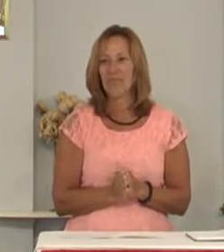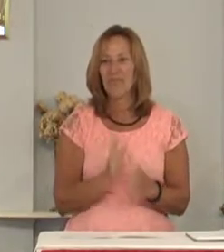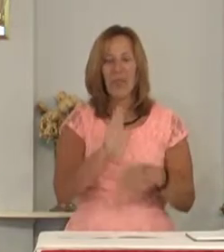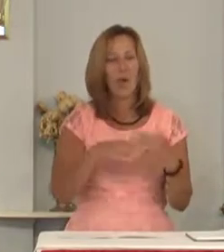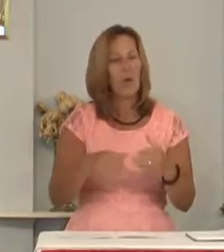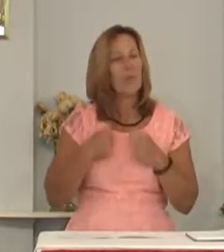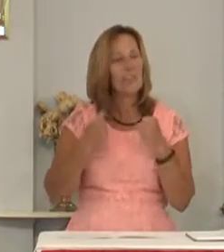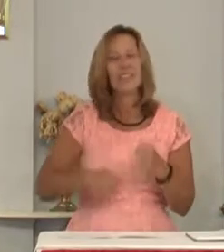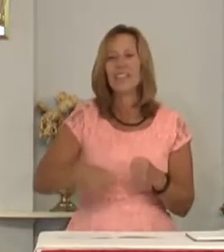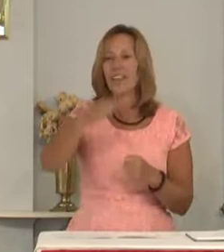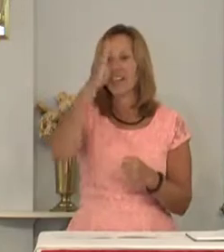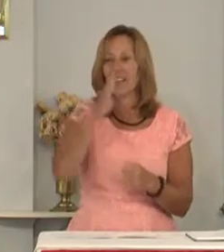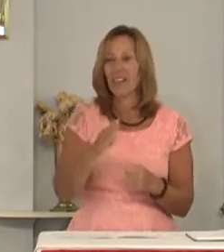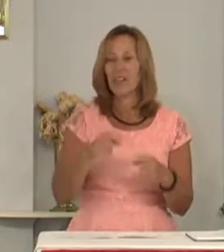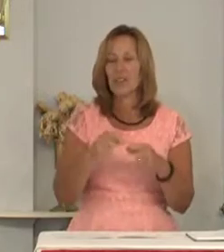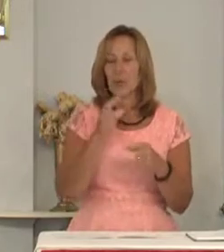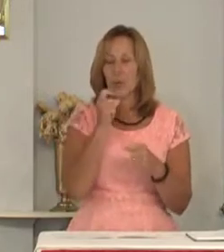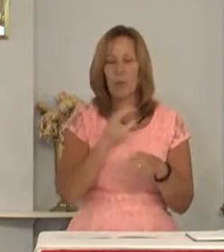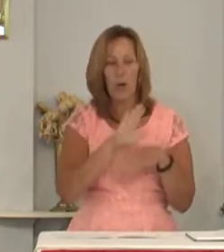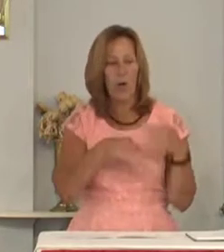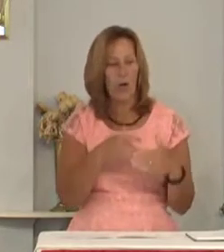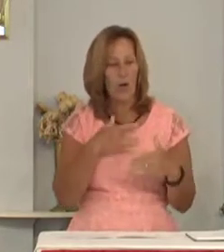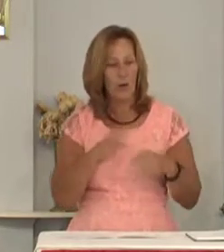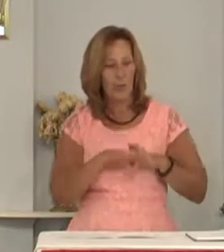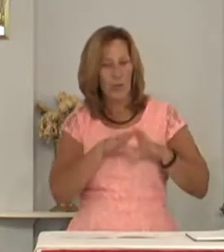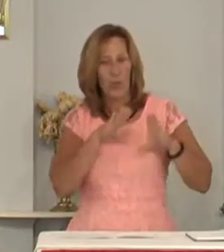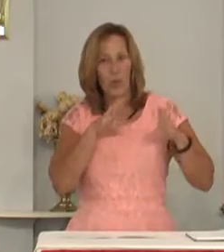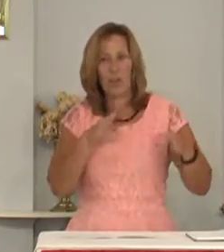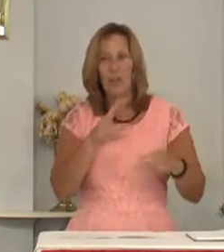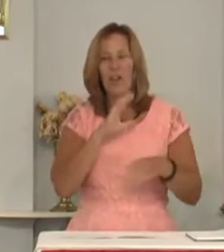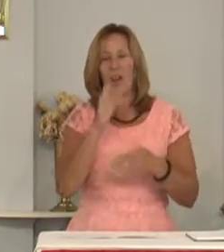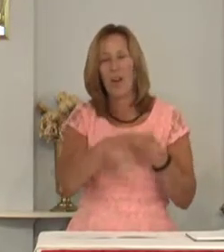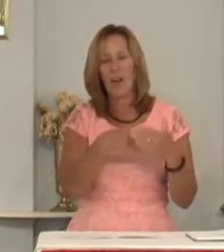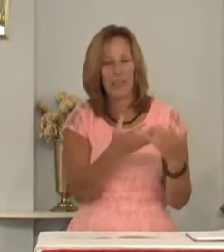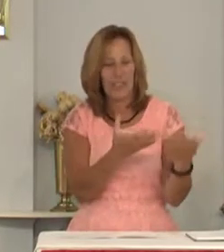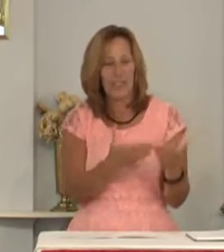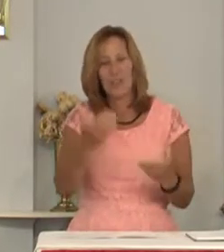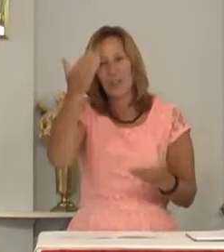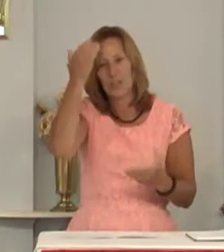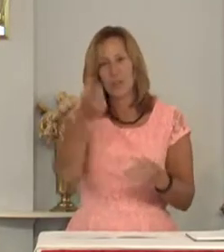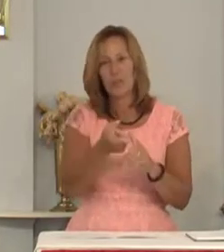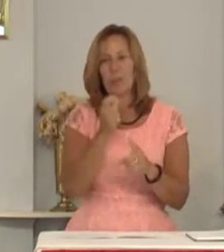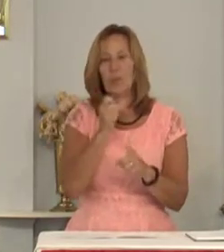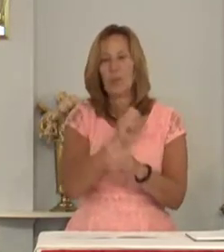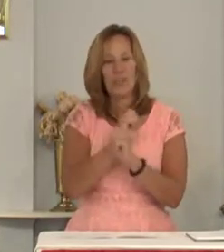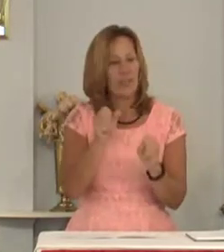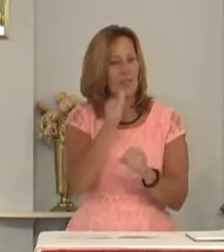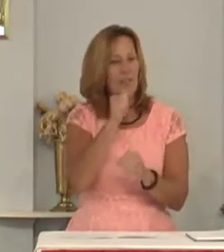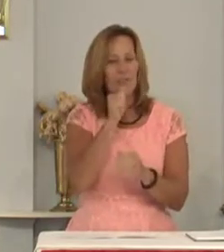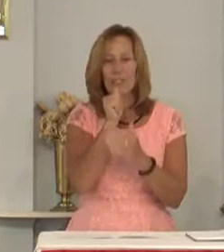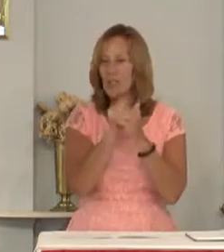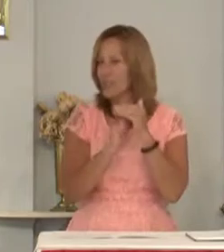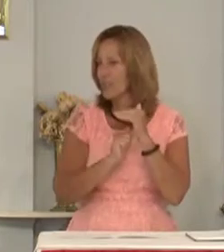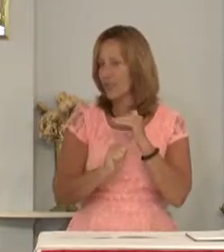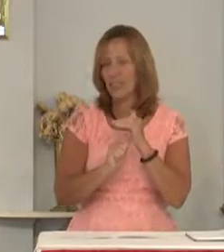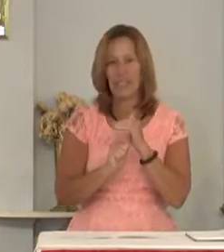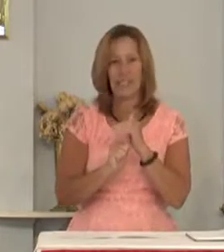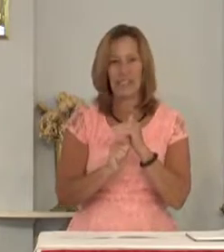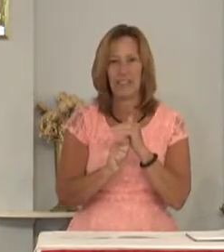Almighty God, to whom all hearts are open, all desires known, and from whom no secrets are hid,